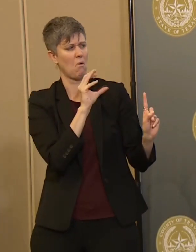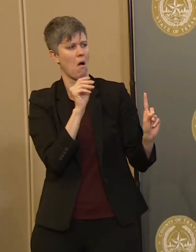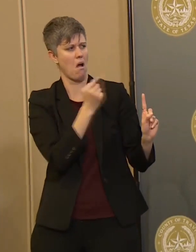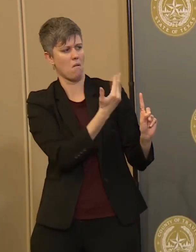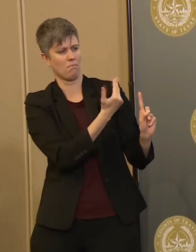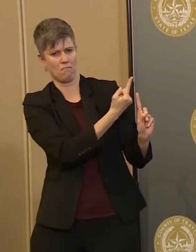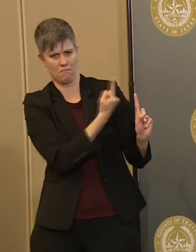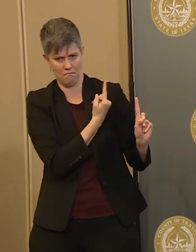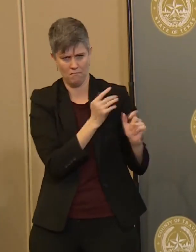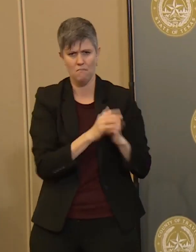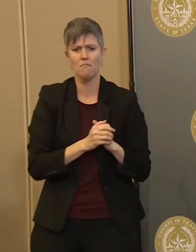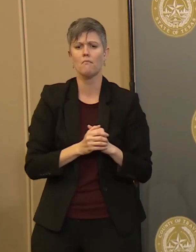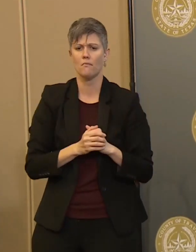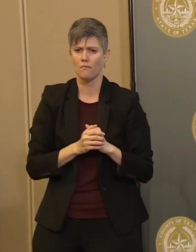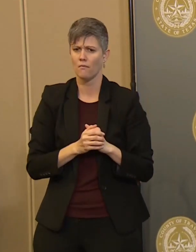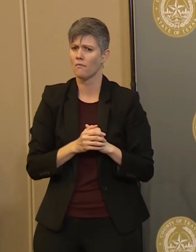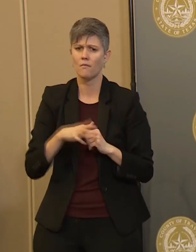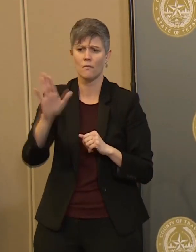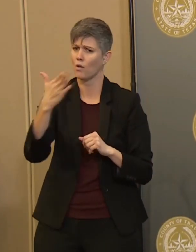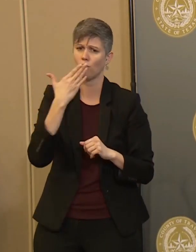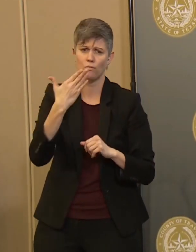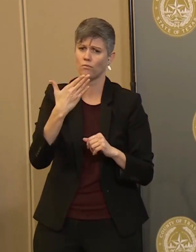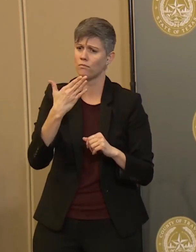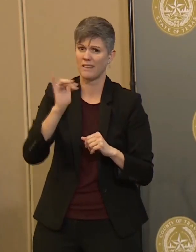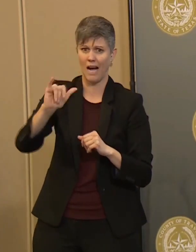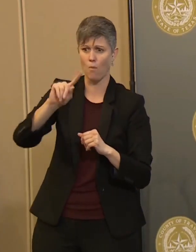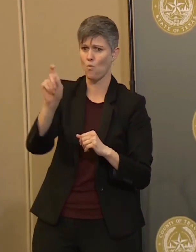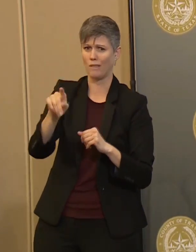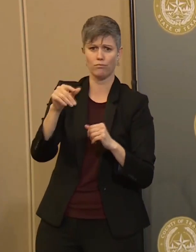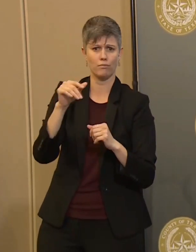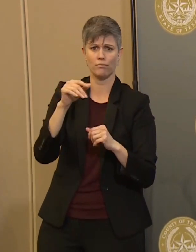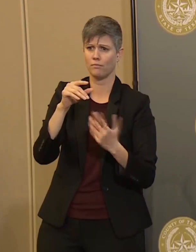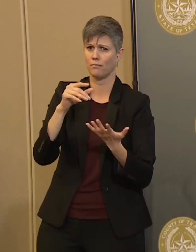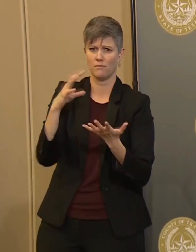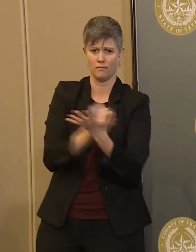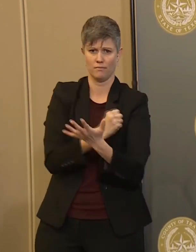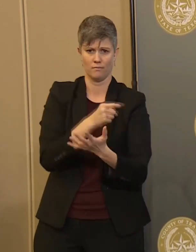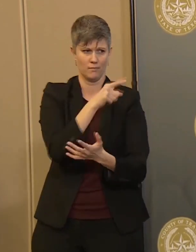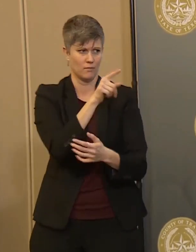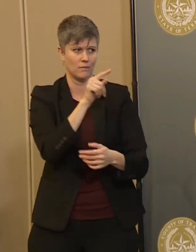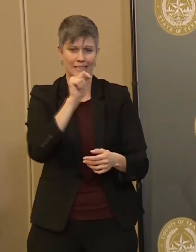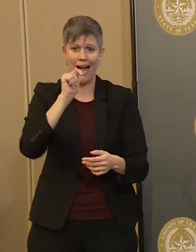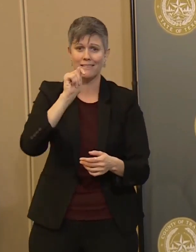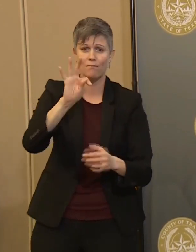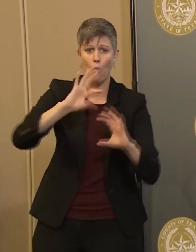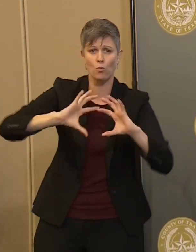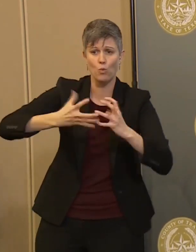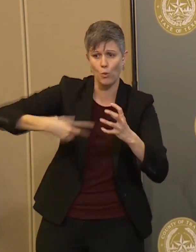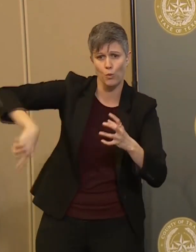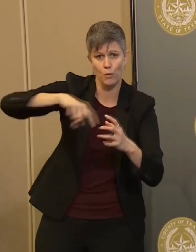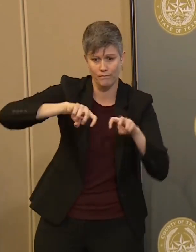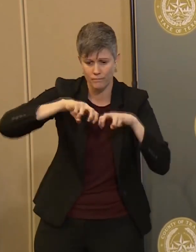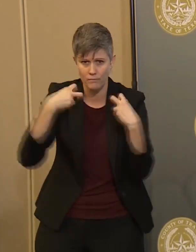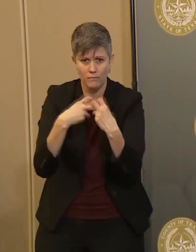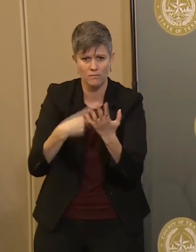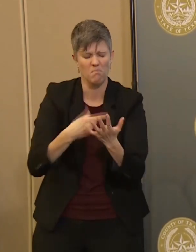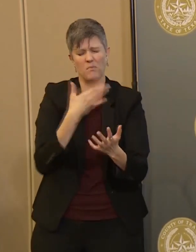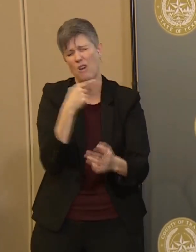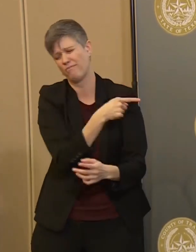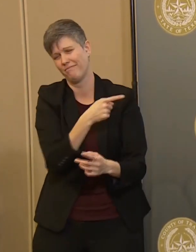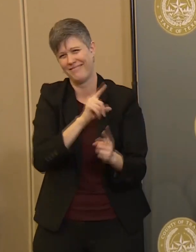a really wonderful grasp of this with a series of task forces with expertise in our region addressing these issues.